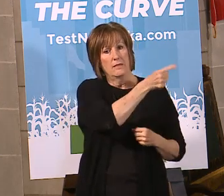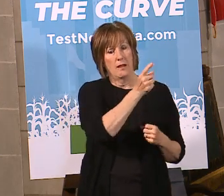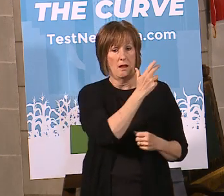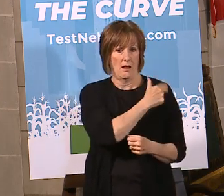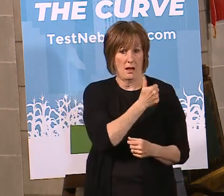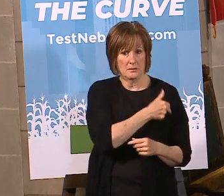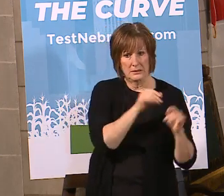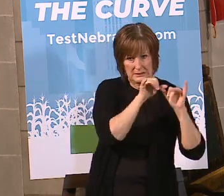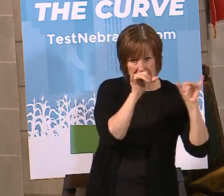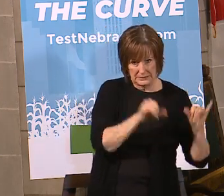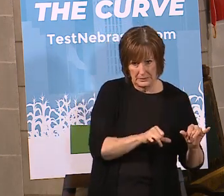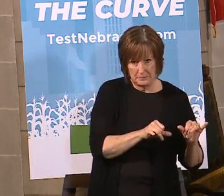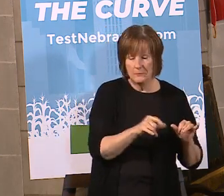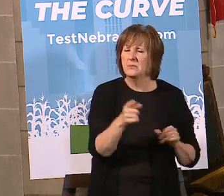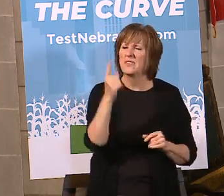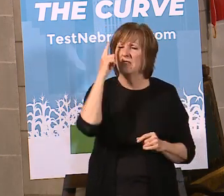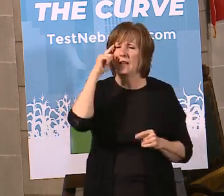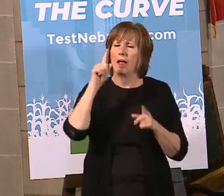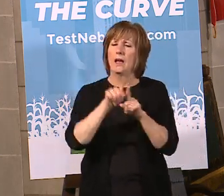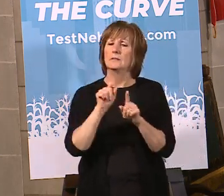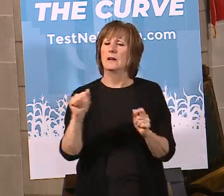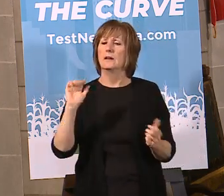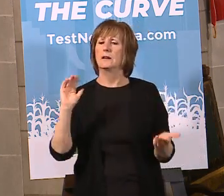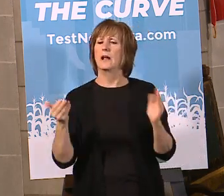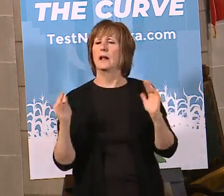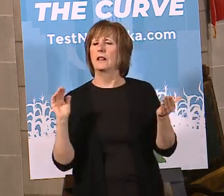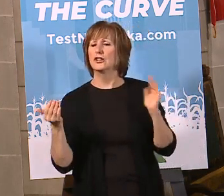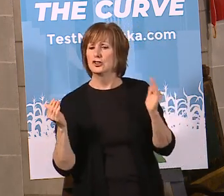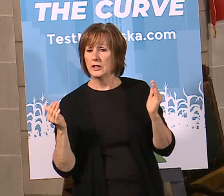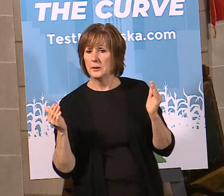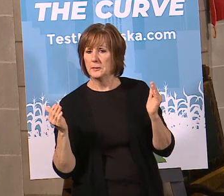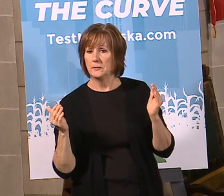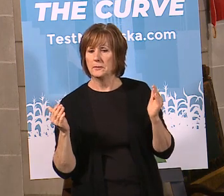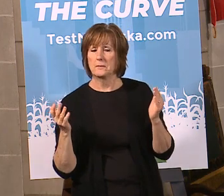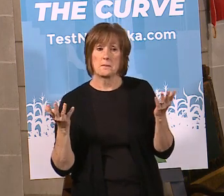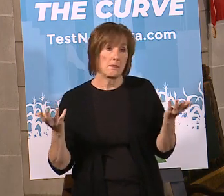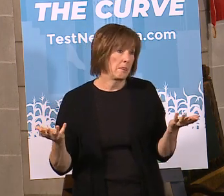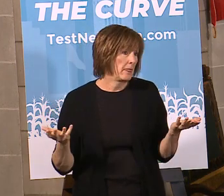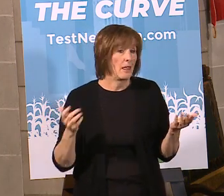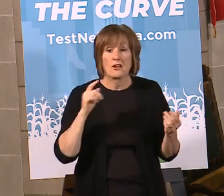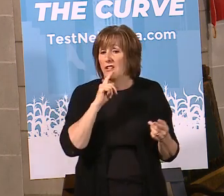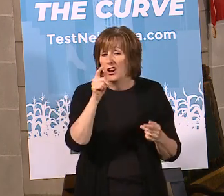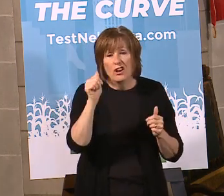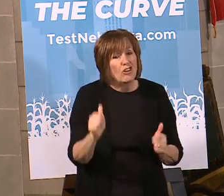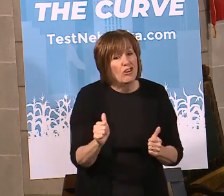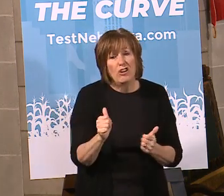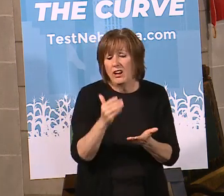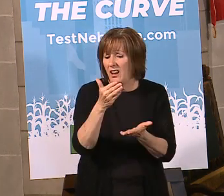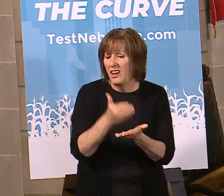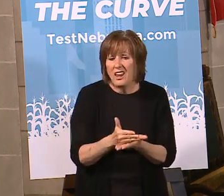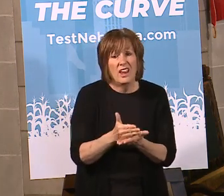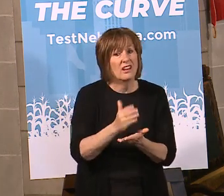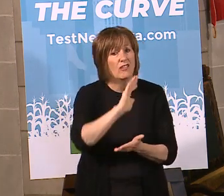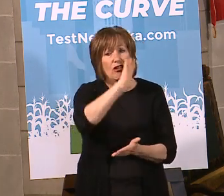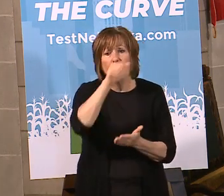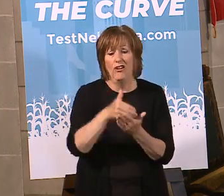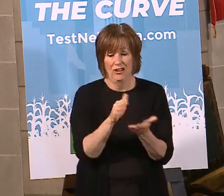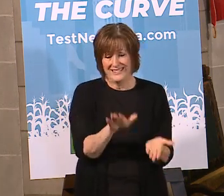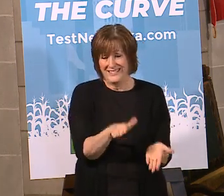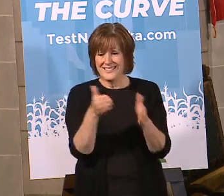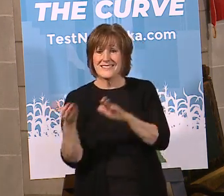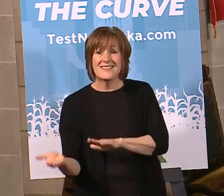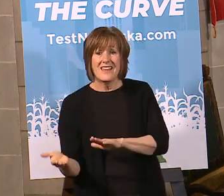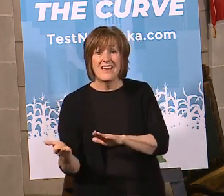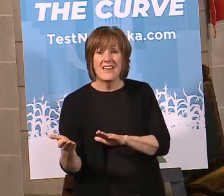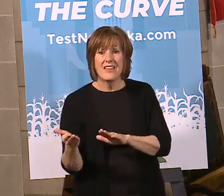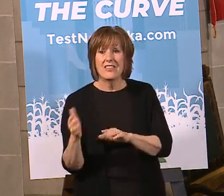as an analogy, we could end just about all of the deaths on the interstate by reducing the